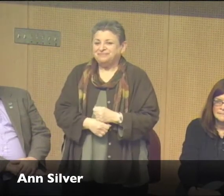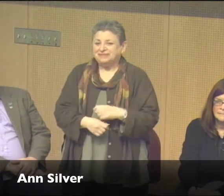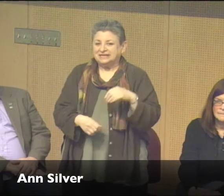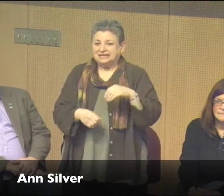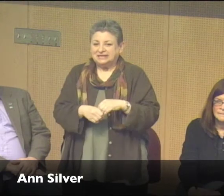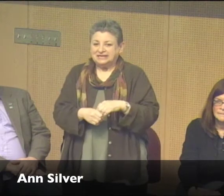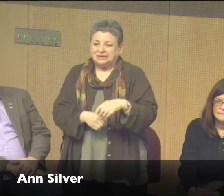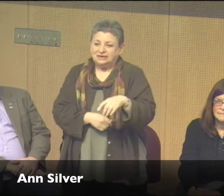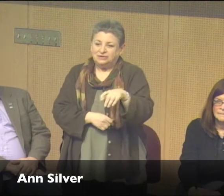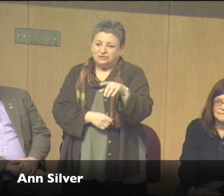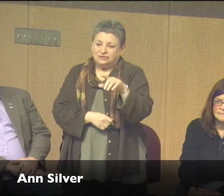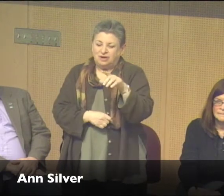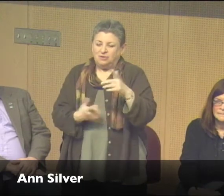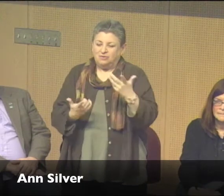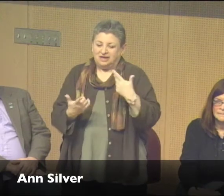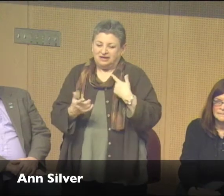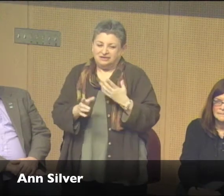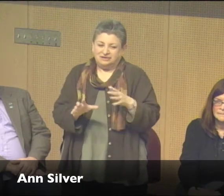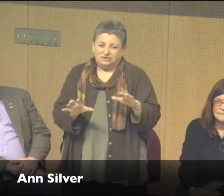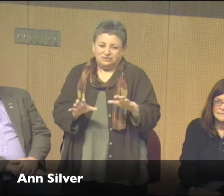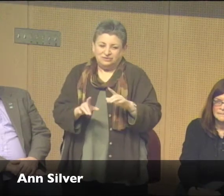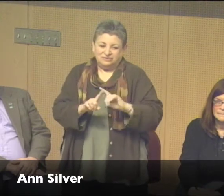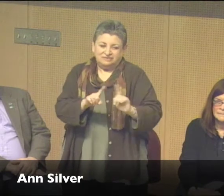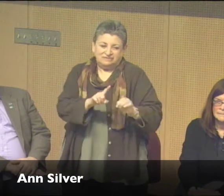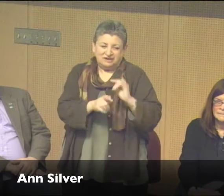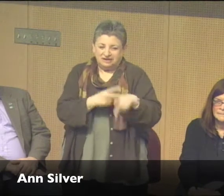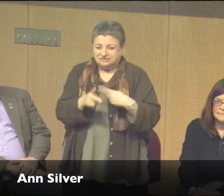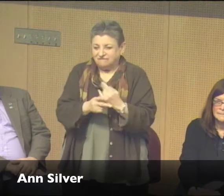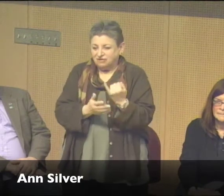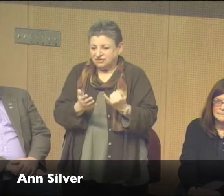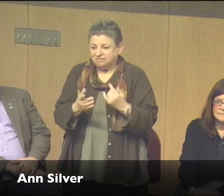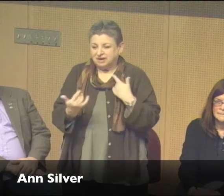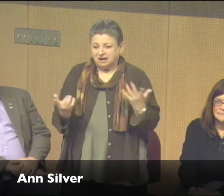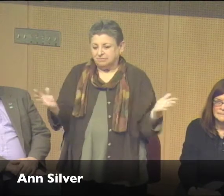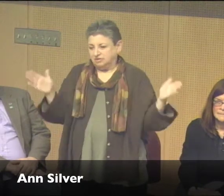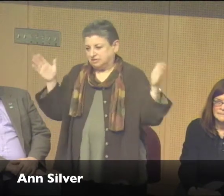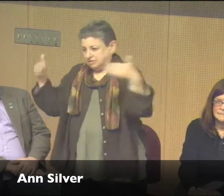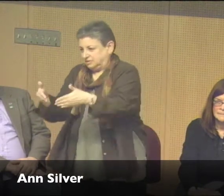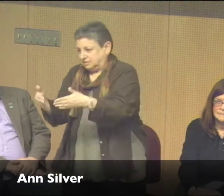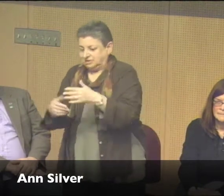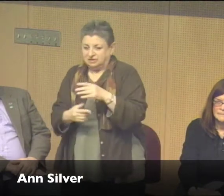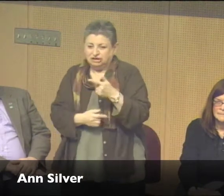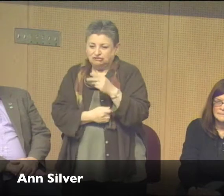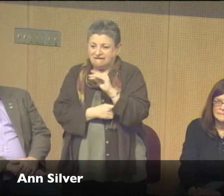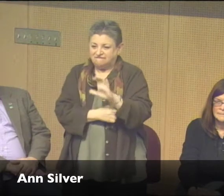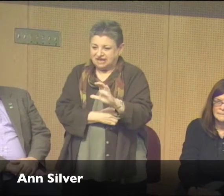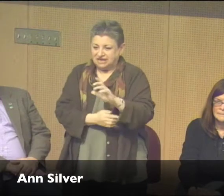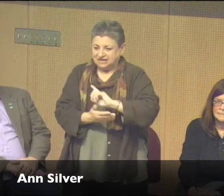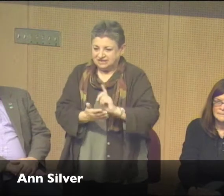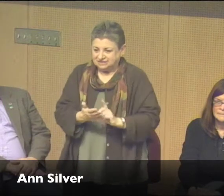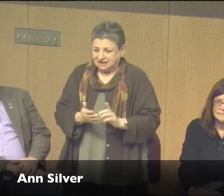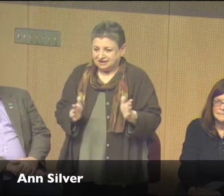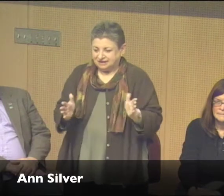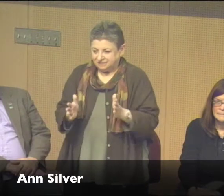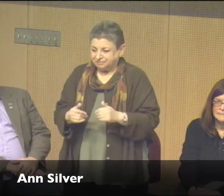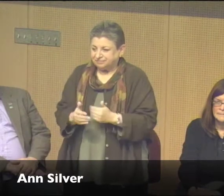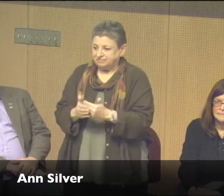of the one from 1989, but I was about 20 years earlier. We're creating lots of different art. But mostly, my